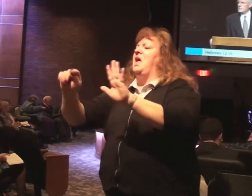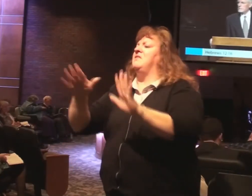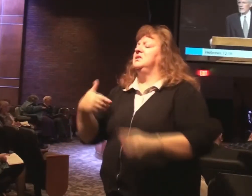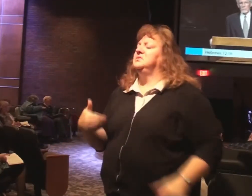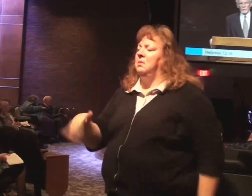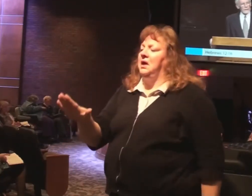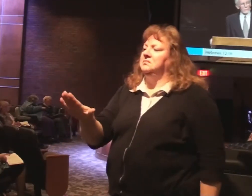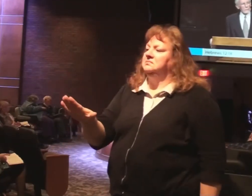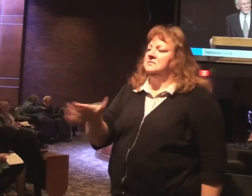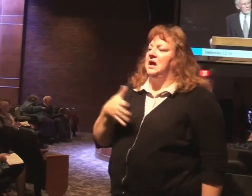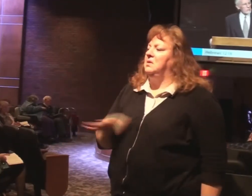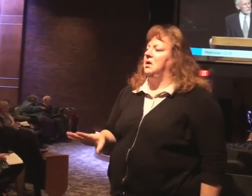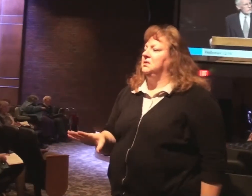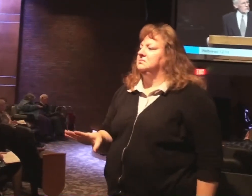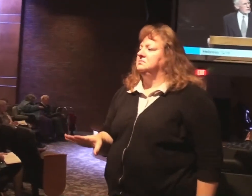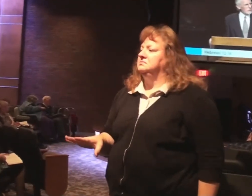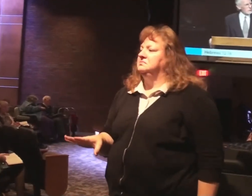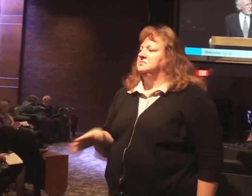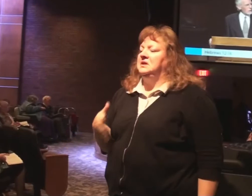They are not worth any more than a bowl of soup to me. are nothing.